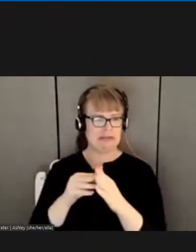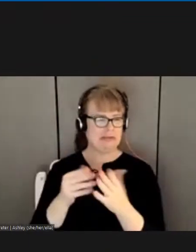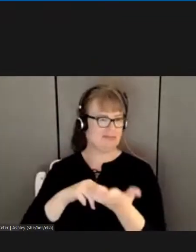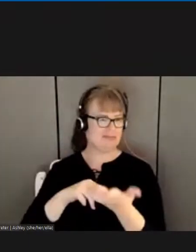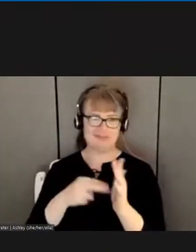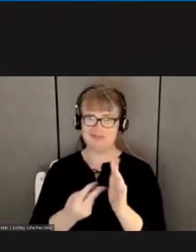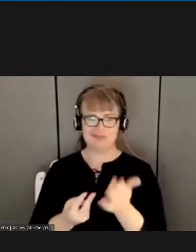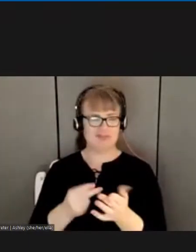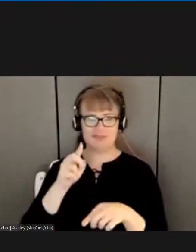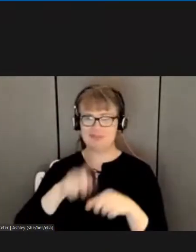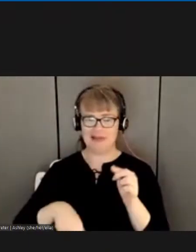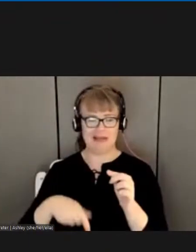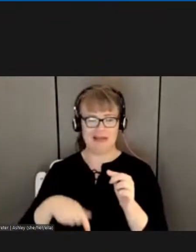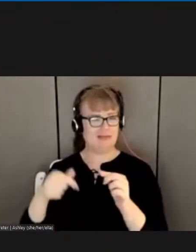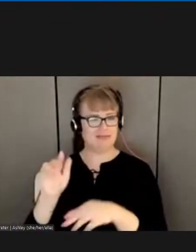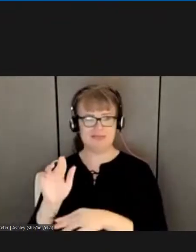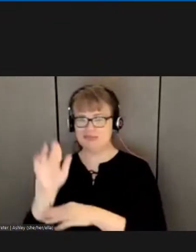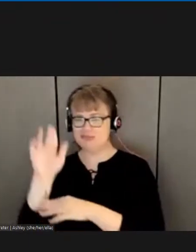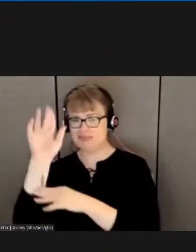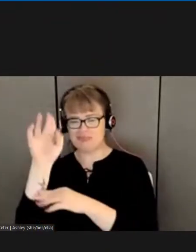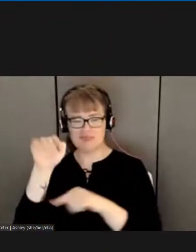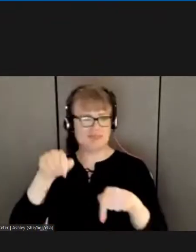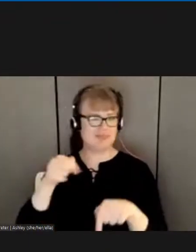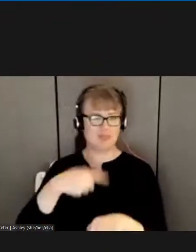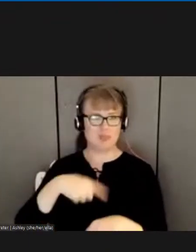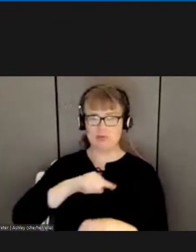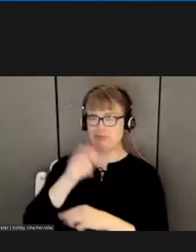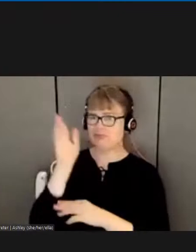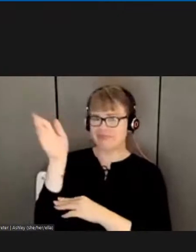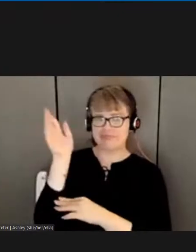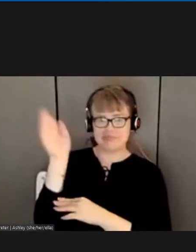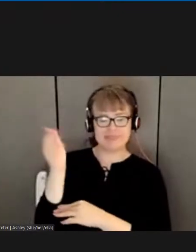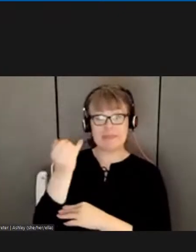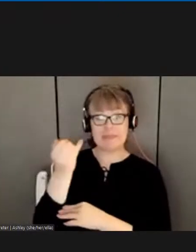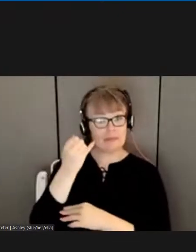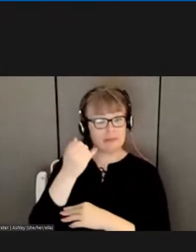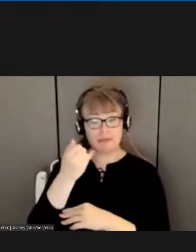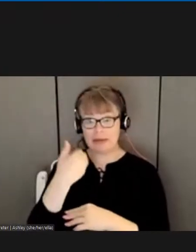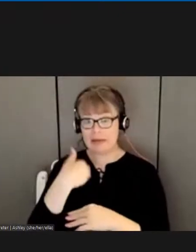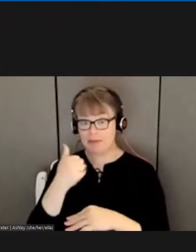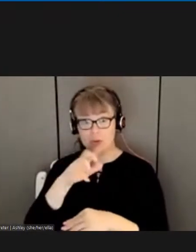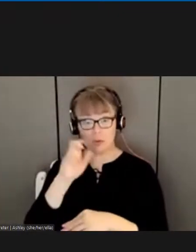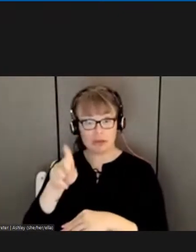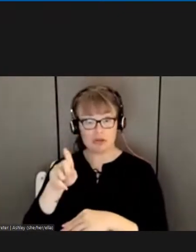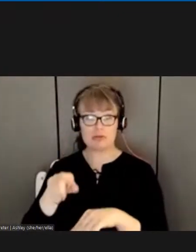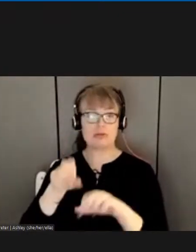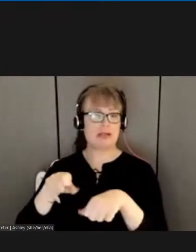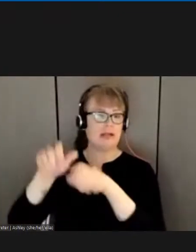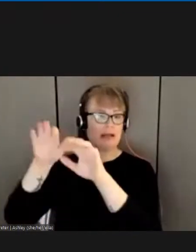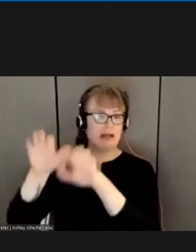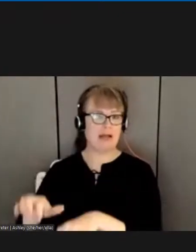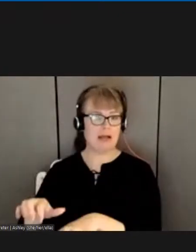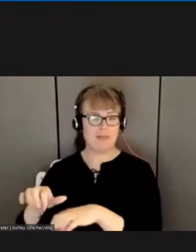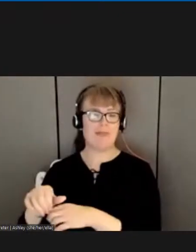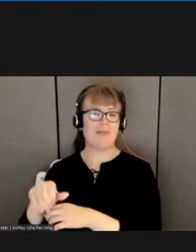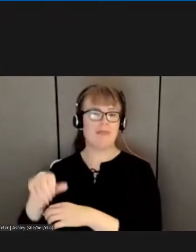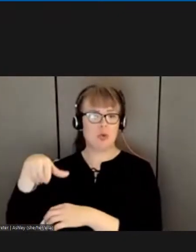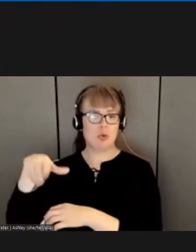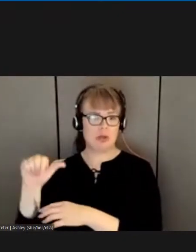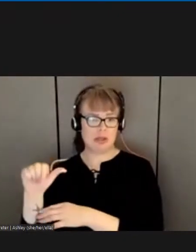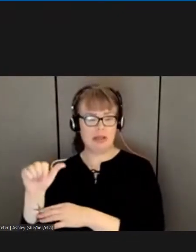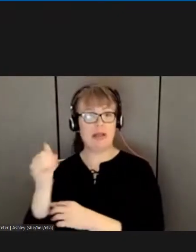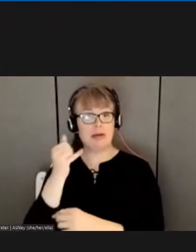us, we need to type it into the Q&A. Unfortunately, if your Facebook or the telephone or the APW